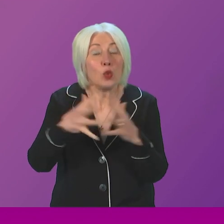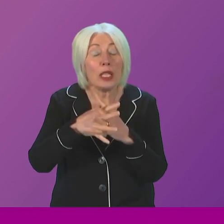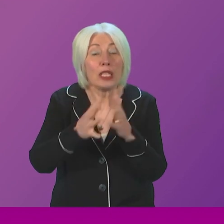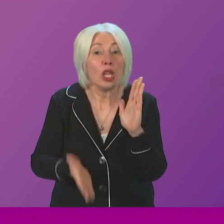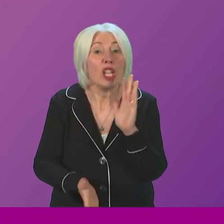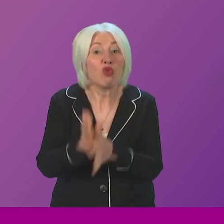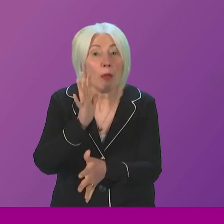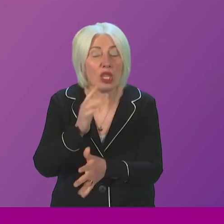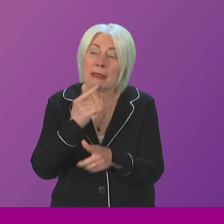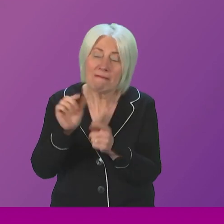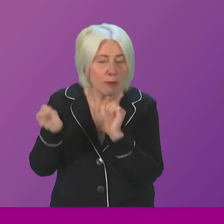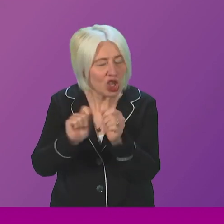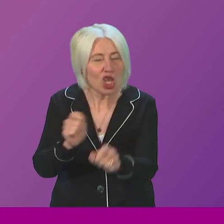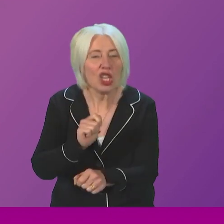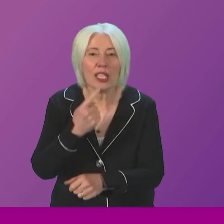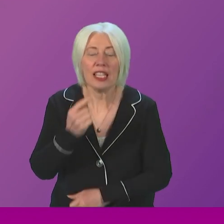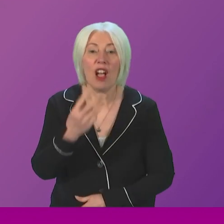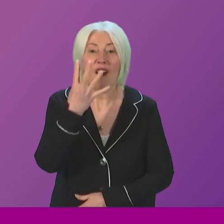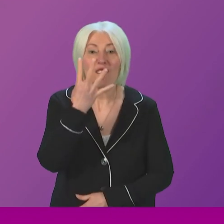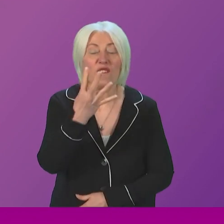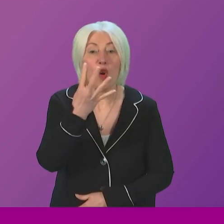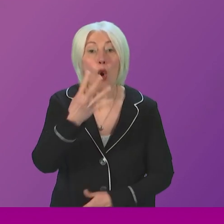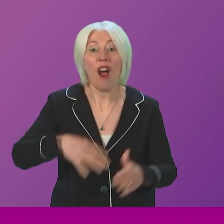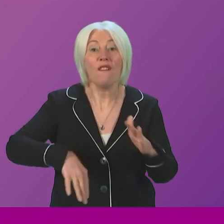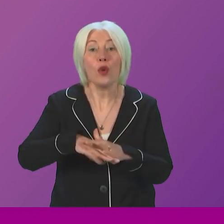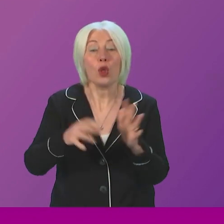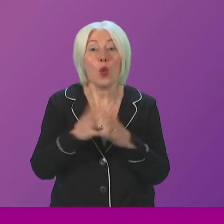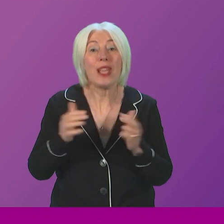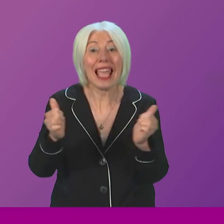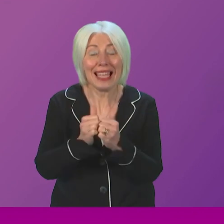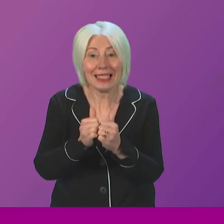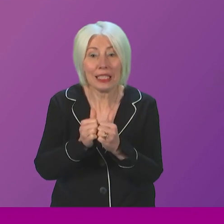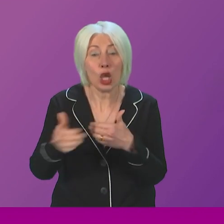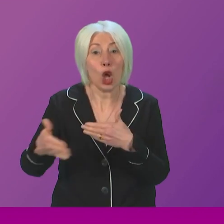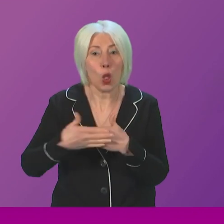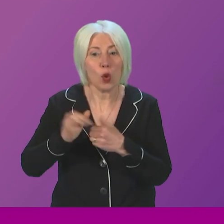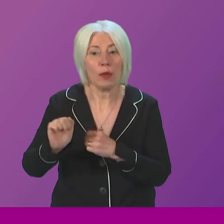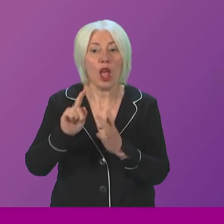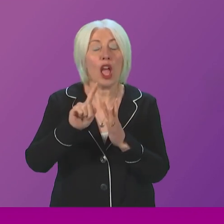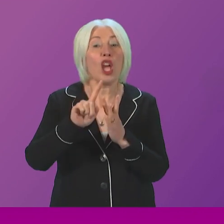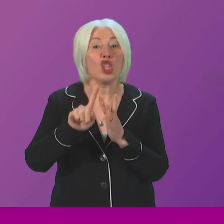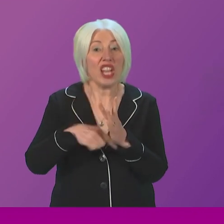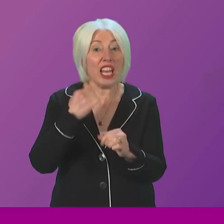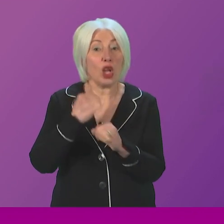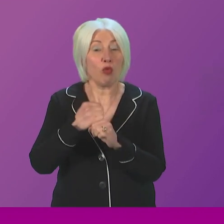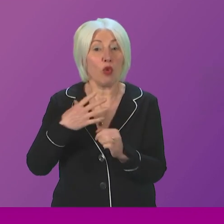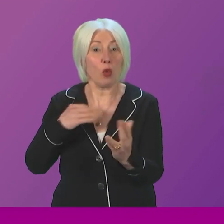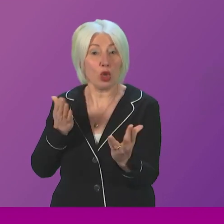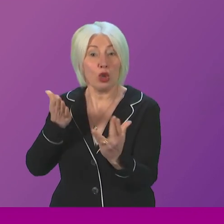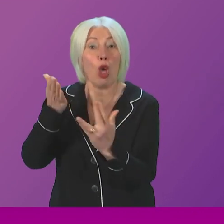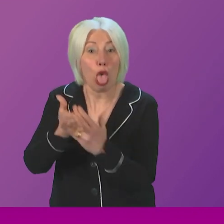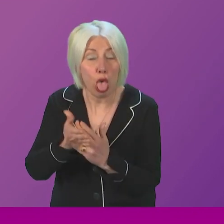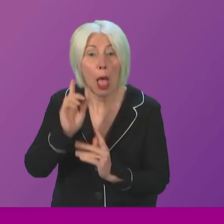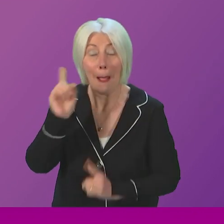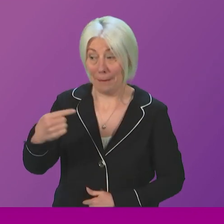disruption, including four full weekends. Now, Jenny Galruth is very keen to intervene here. But I am just reading